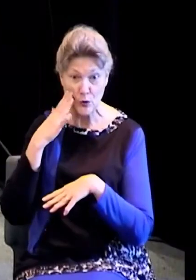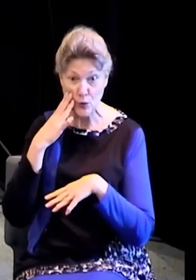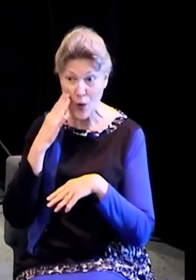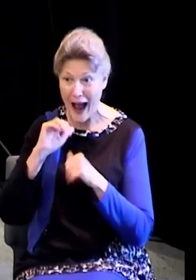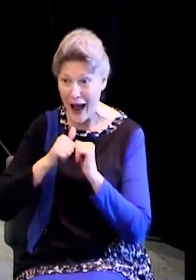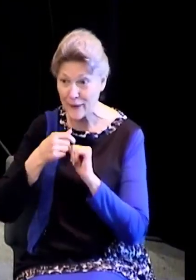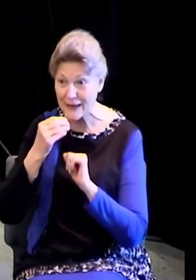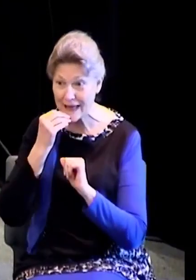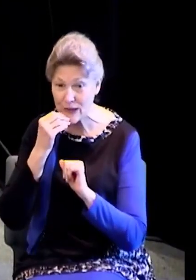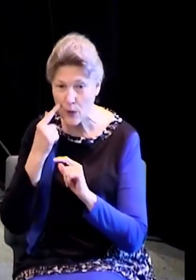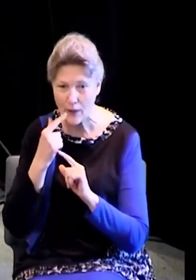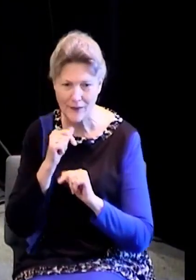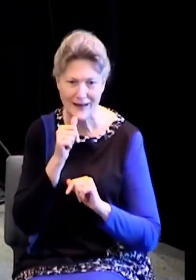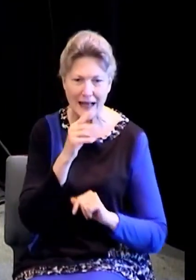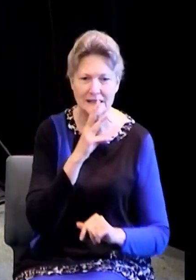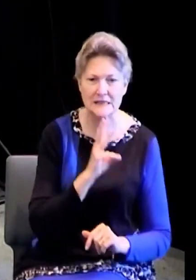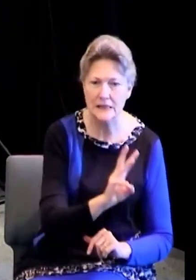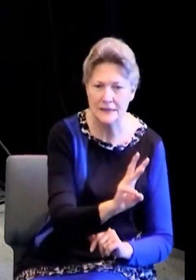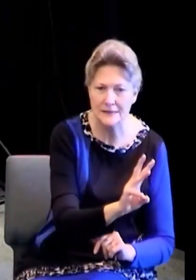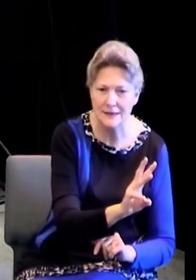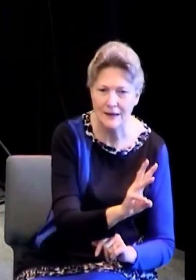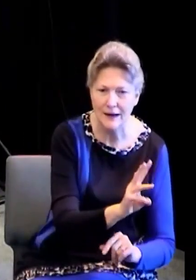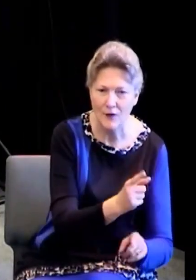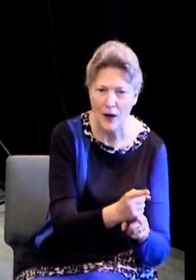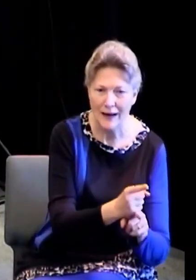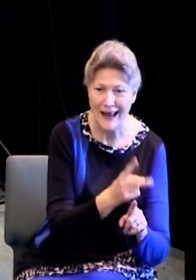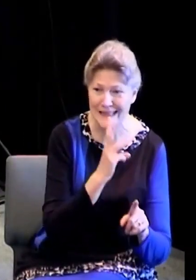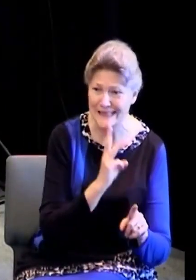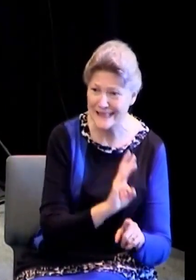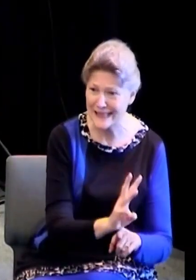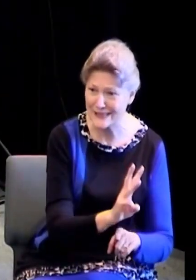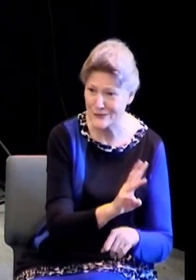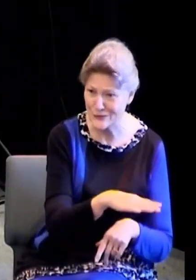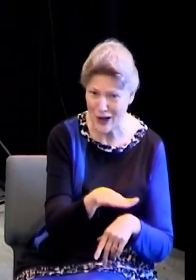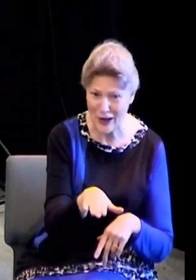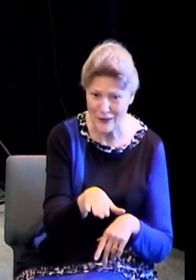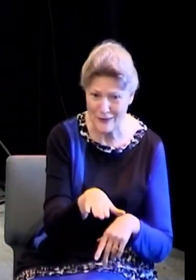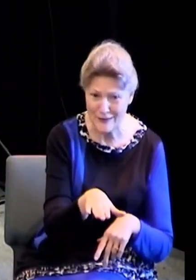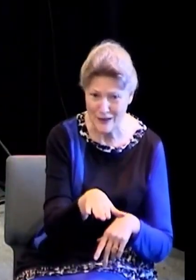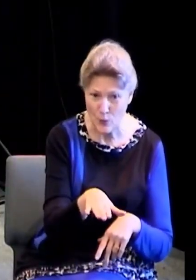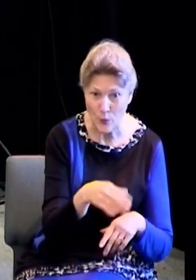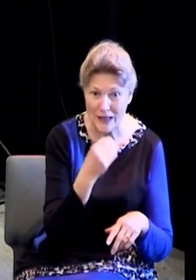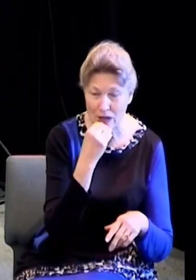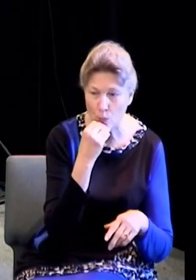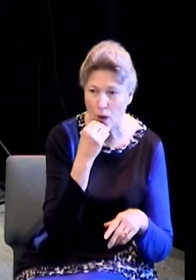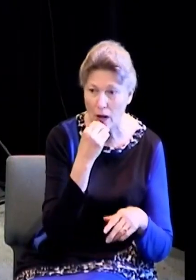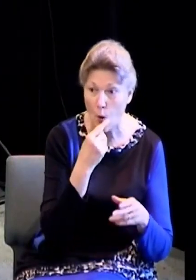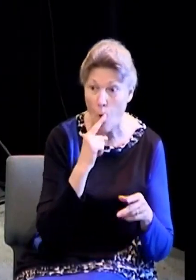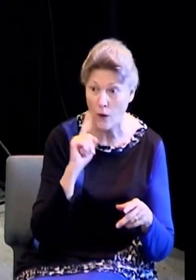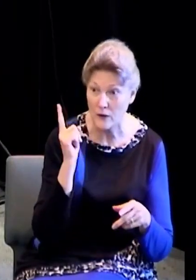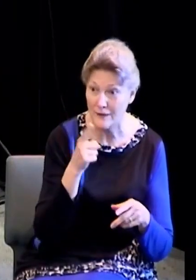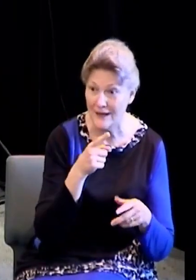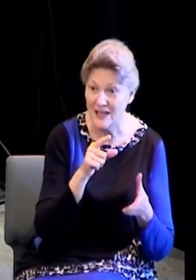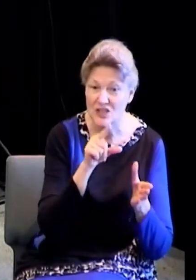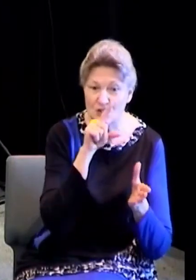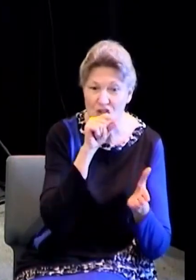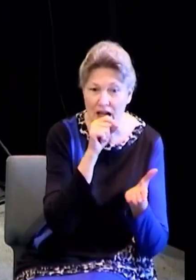But in 1 Corinthians 3, verse 11, it says, When I was a child, I spake as a child. I understood as a child.